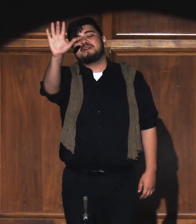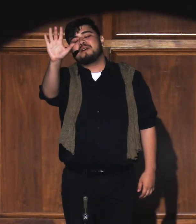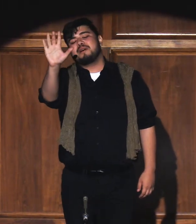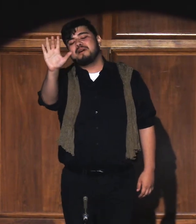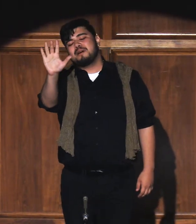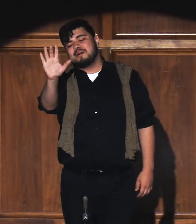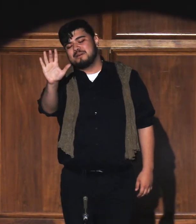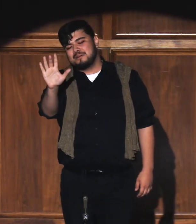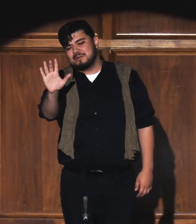mouth